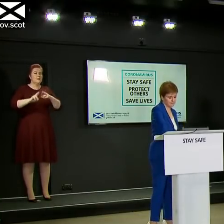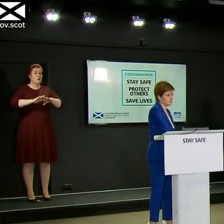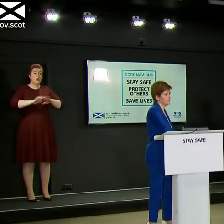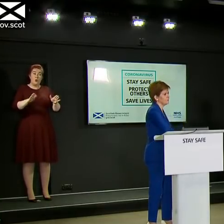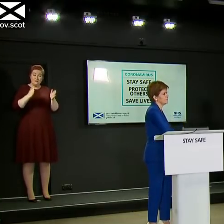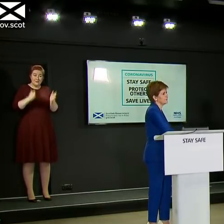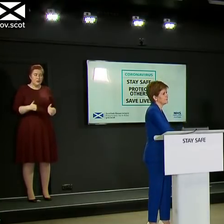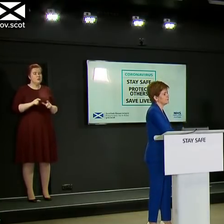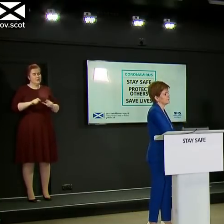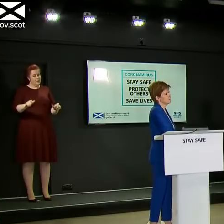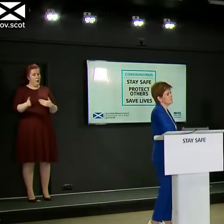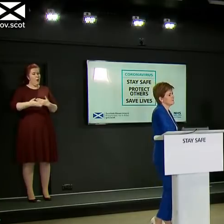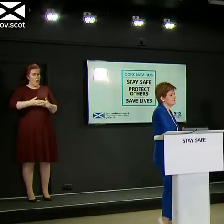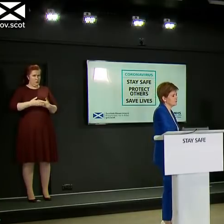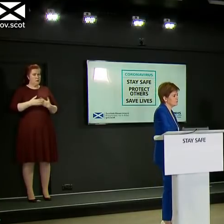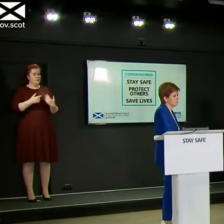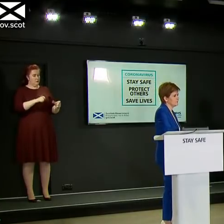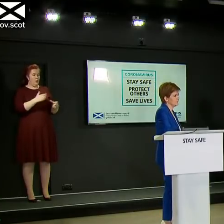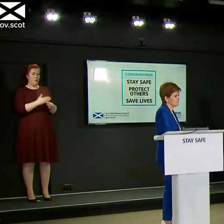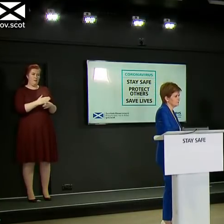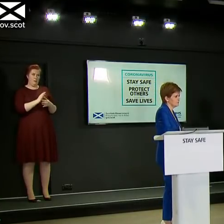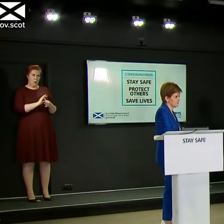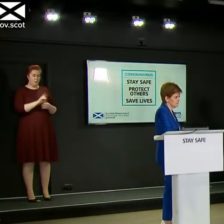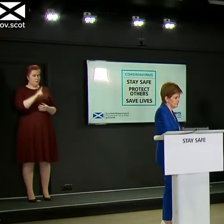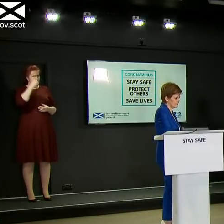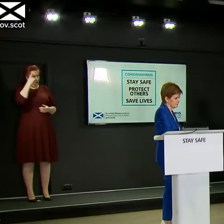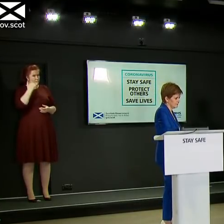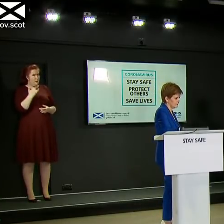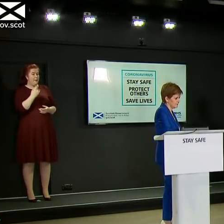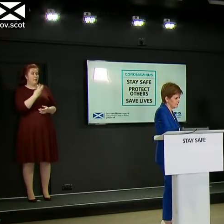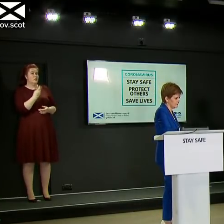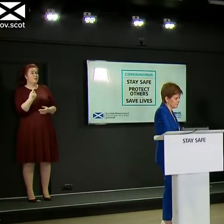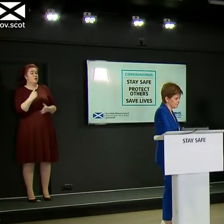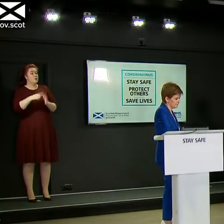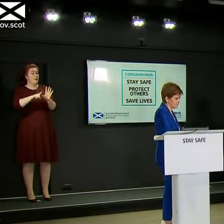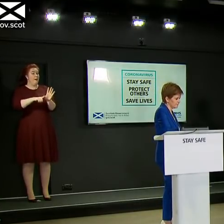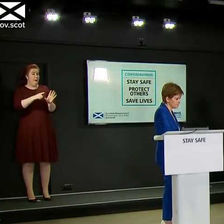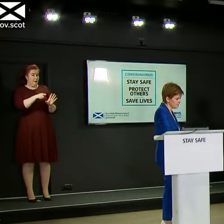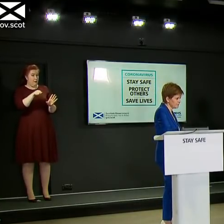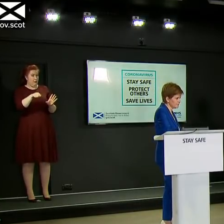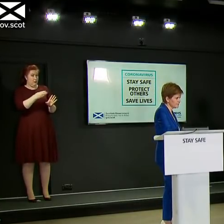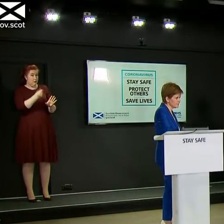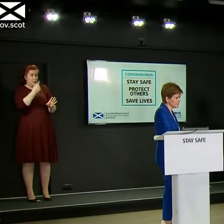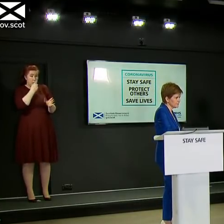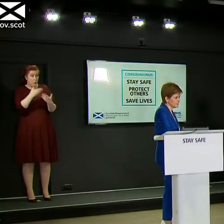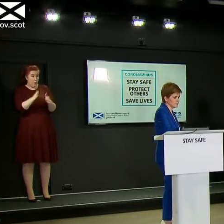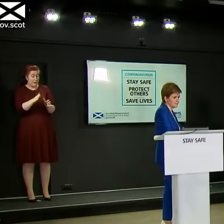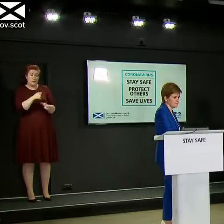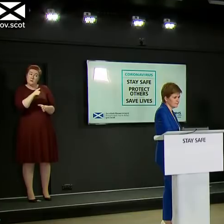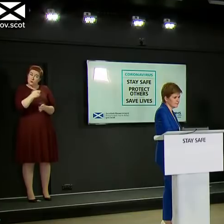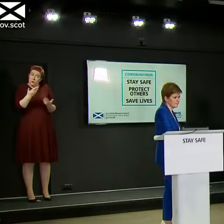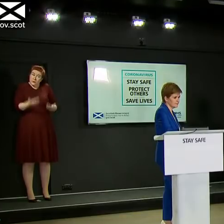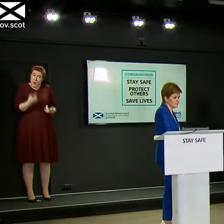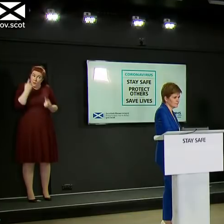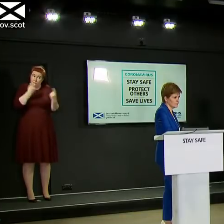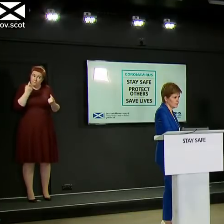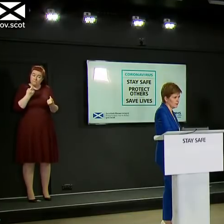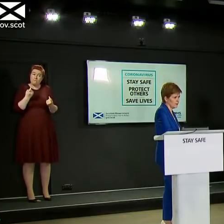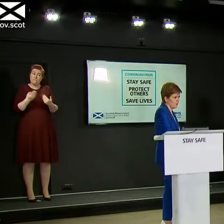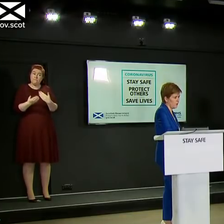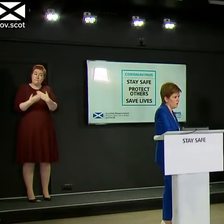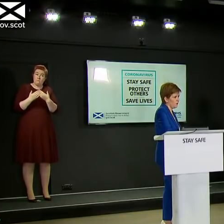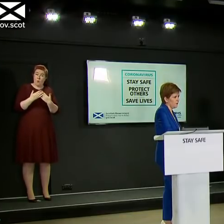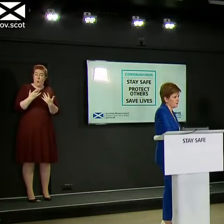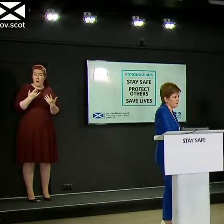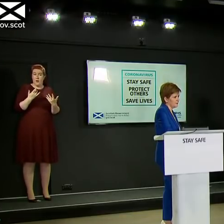that some could reopen from the 31st of this month. Are you now considering further measures to ensure that